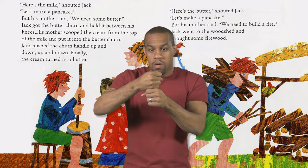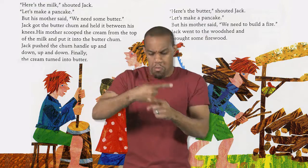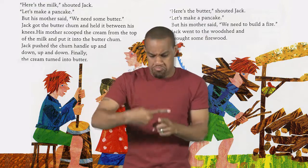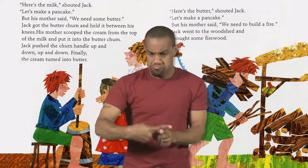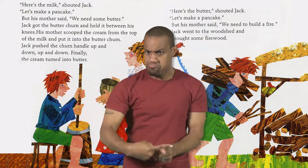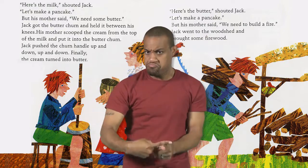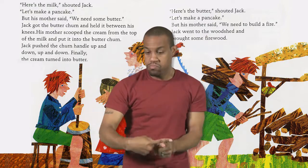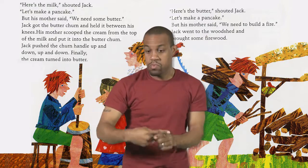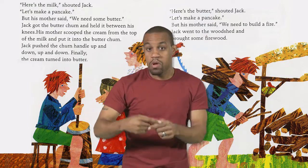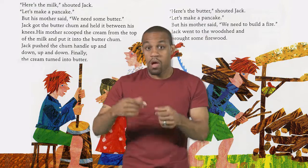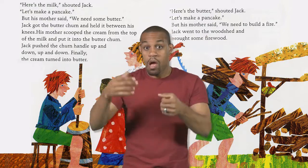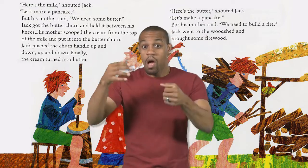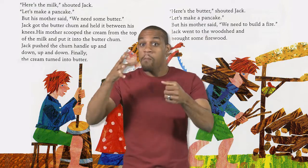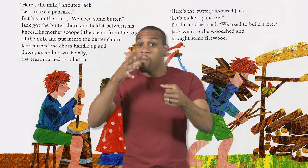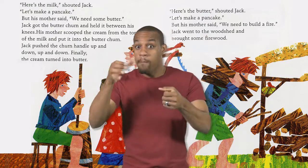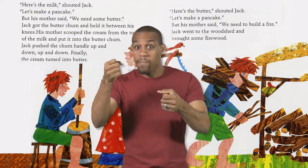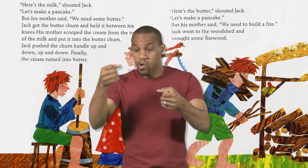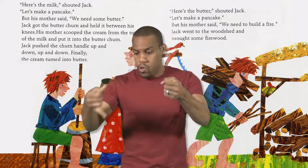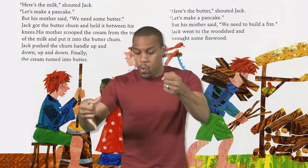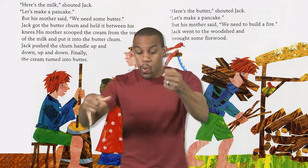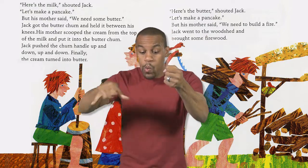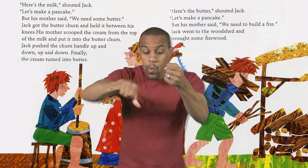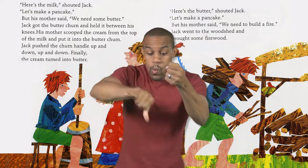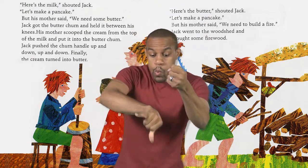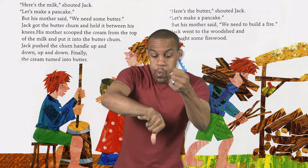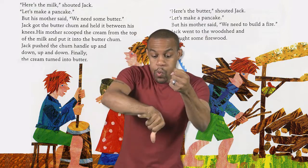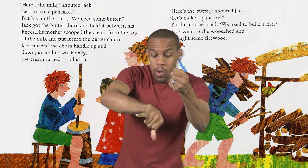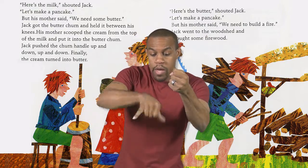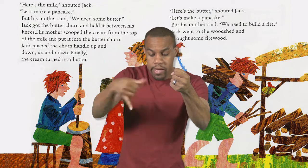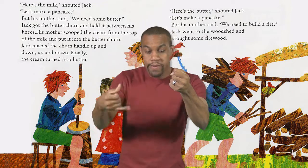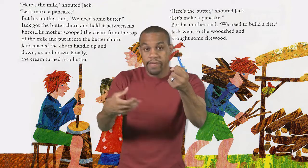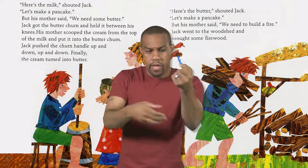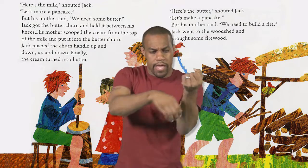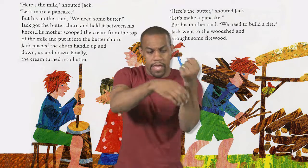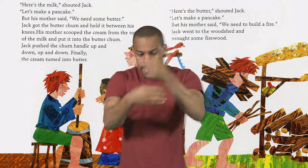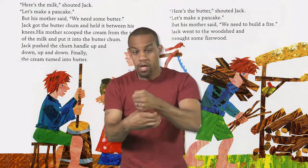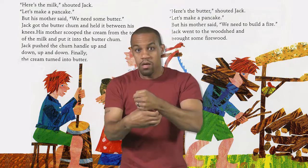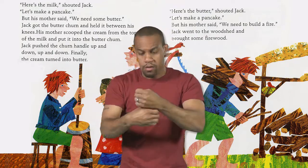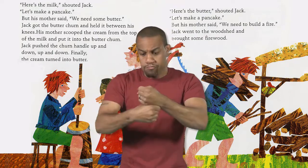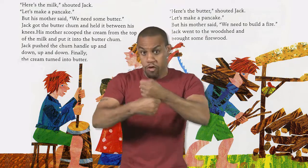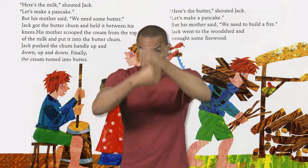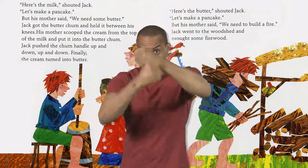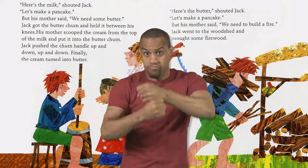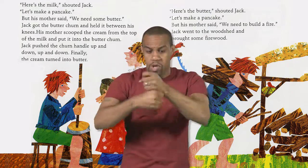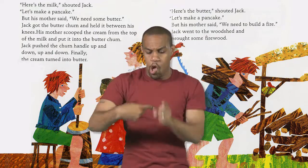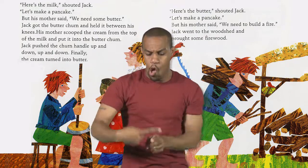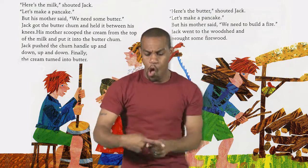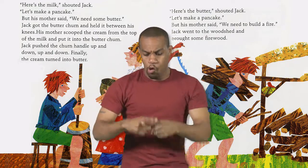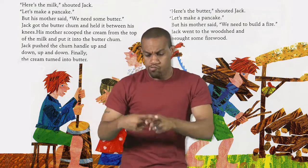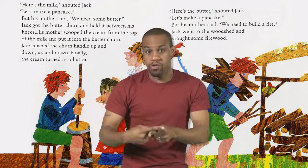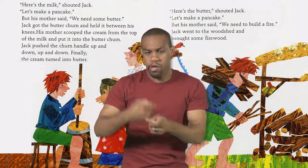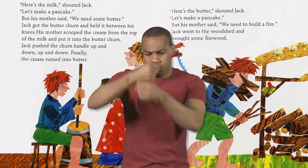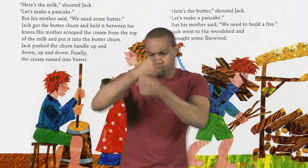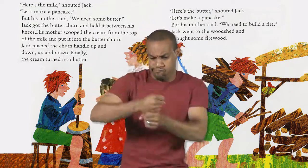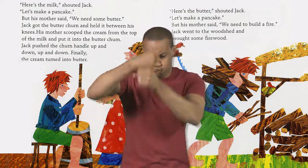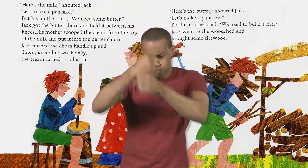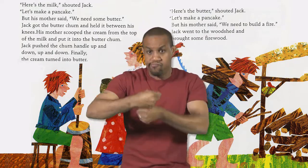scooped the cream from the top of the milk And put it into the butter churn Jack pushed the churn handle up and